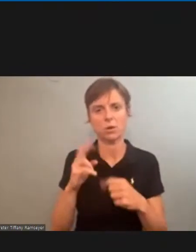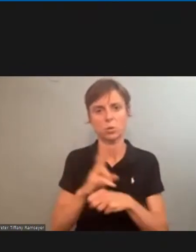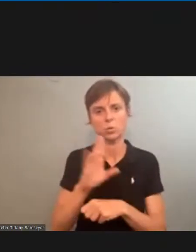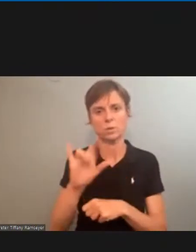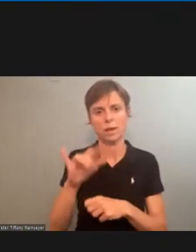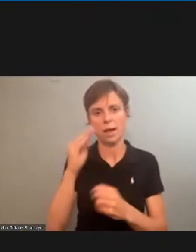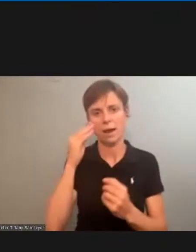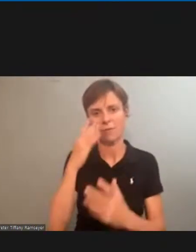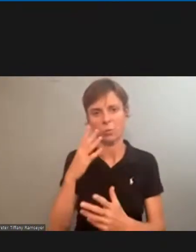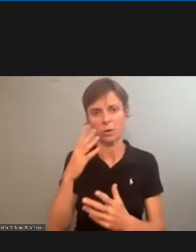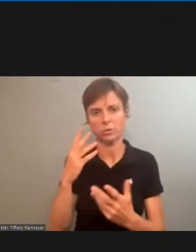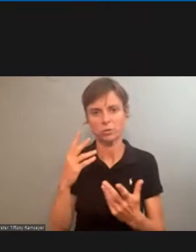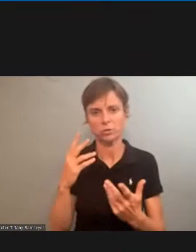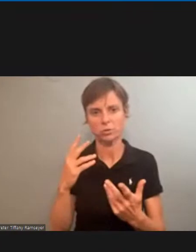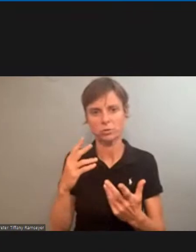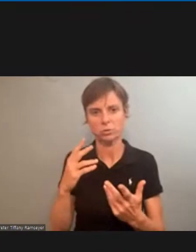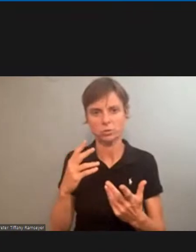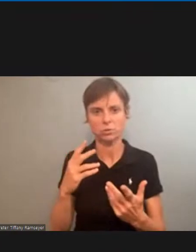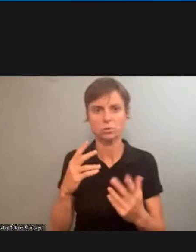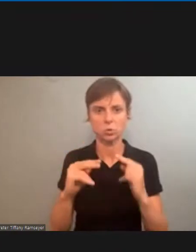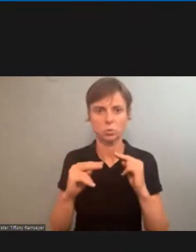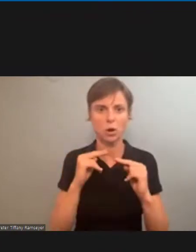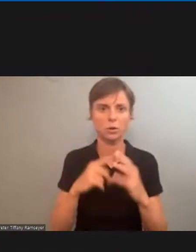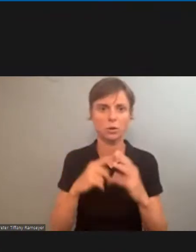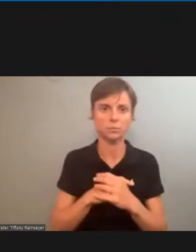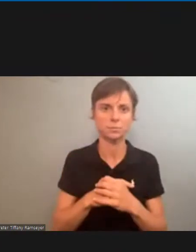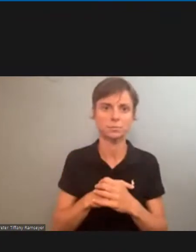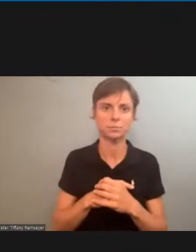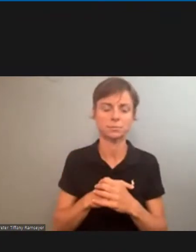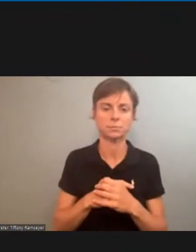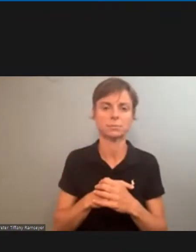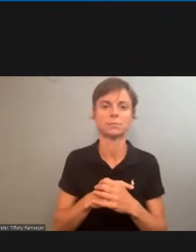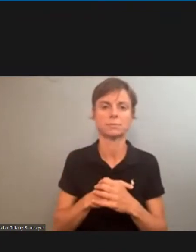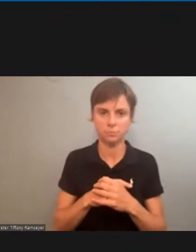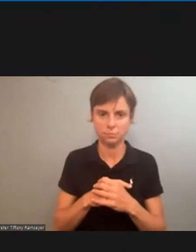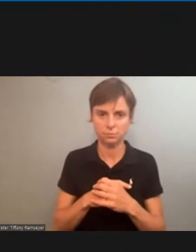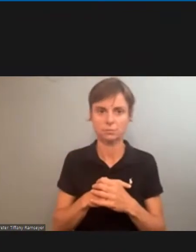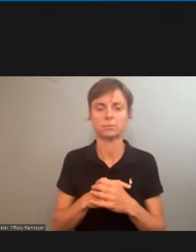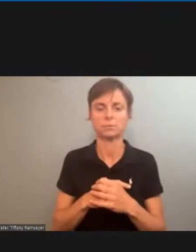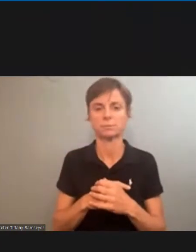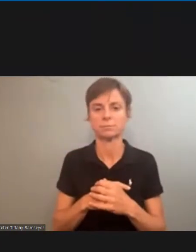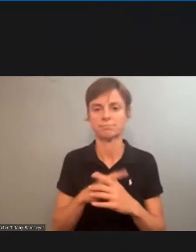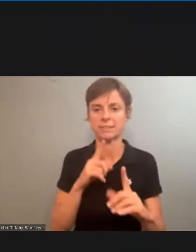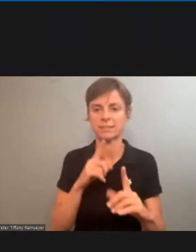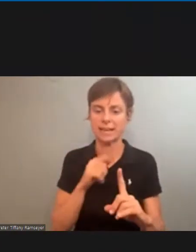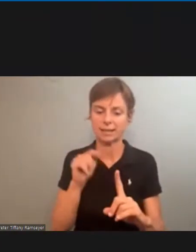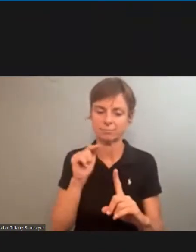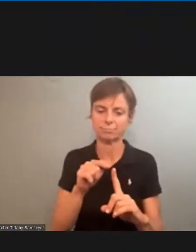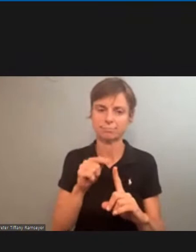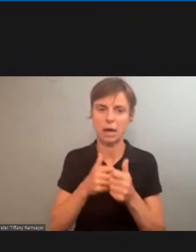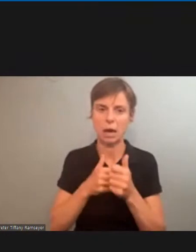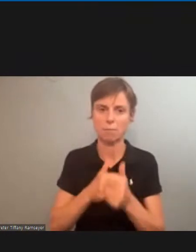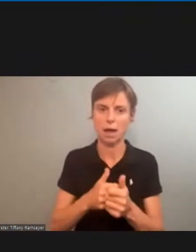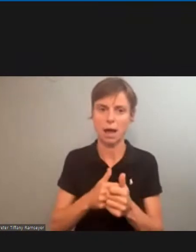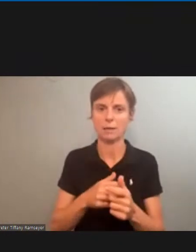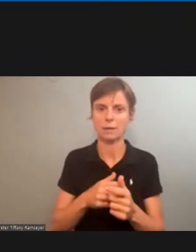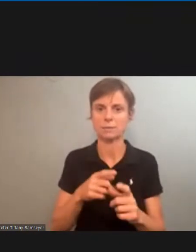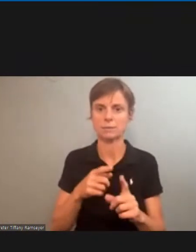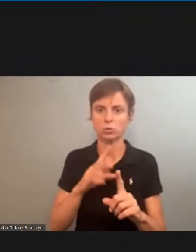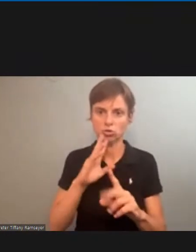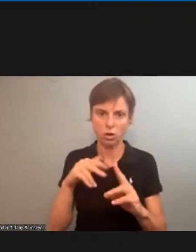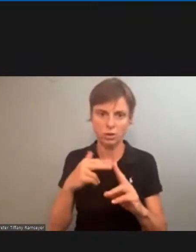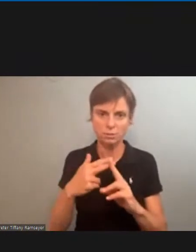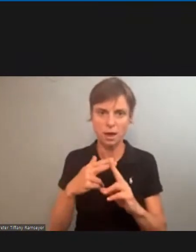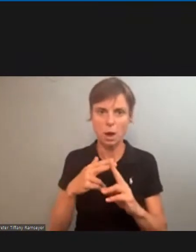to bargain with. It gets to the compliance issues, it gets to penalties if they don't comply,